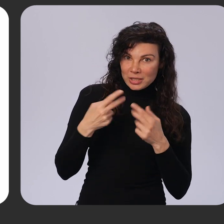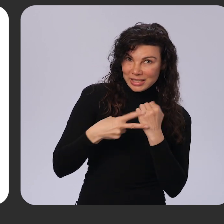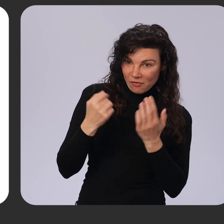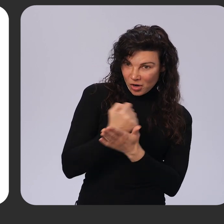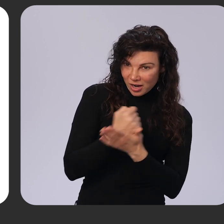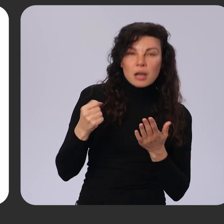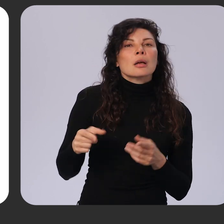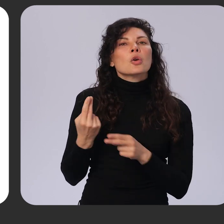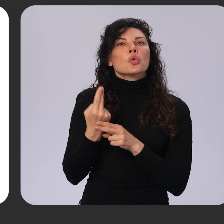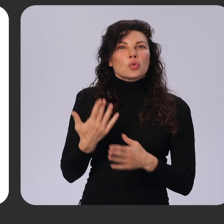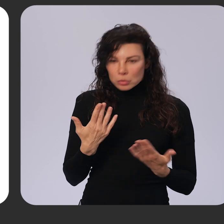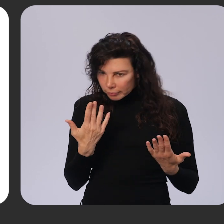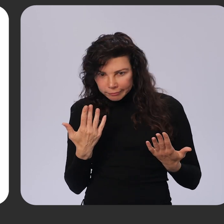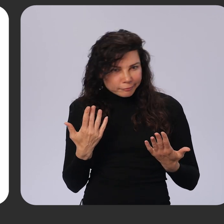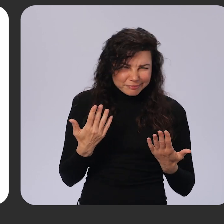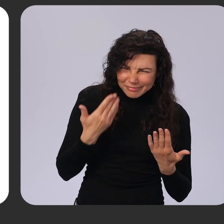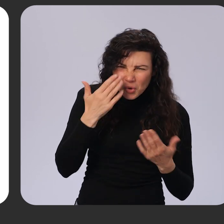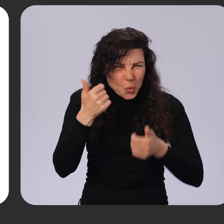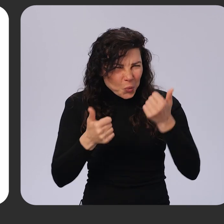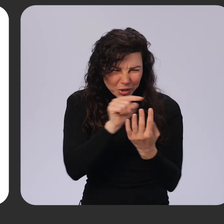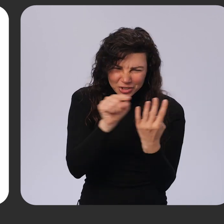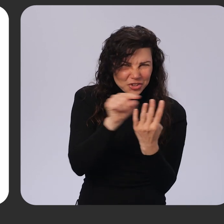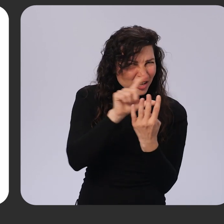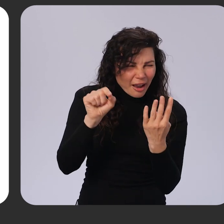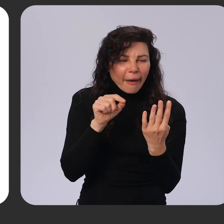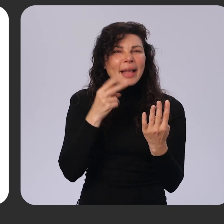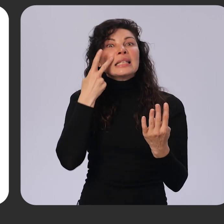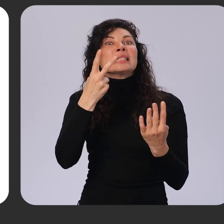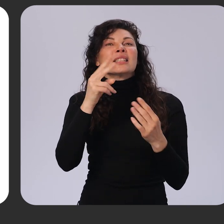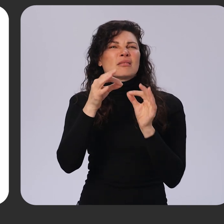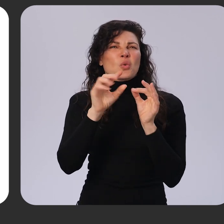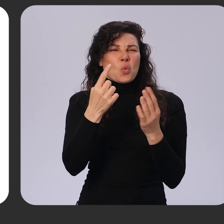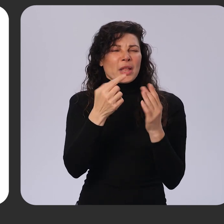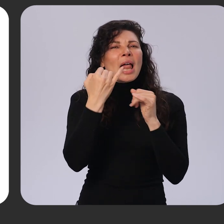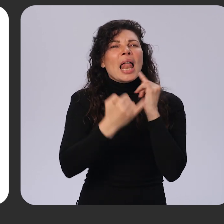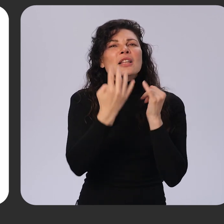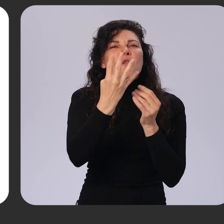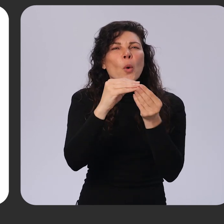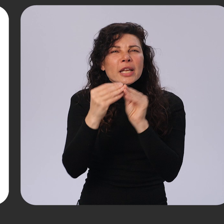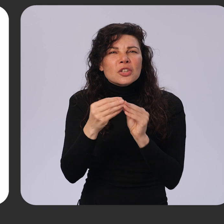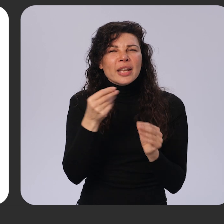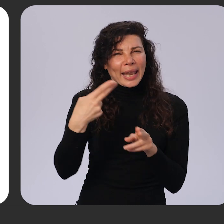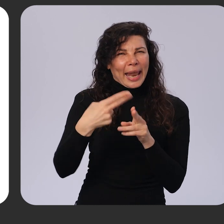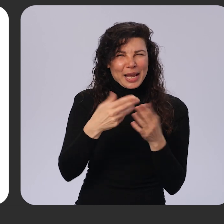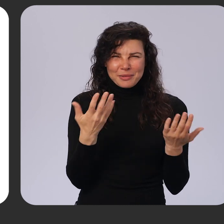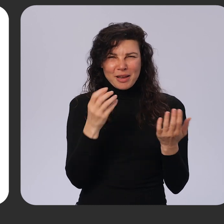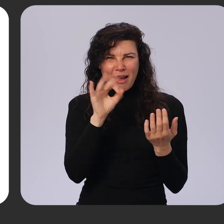identify their card by the last four digits and the name of their network. We're making it easier for